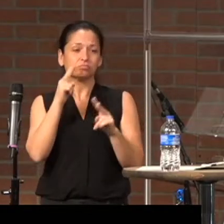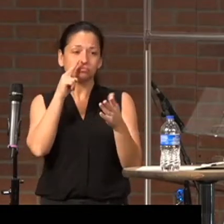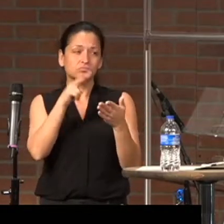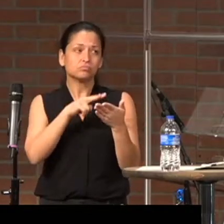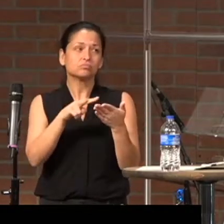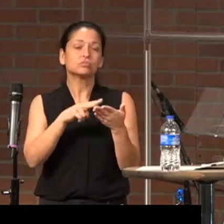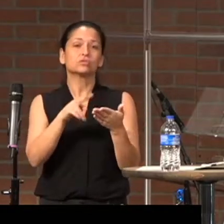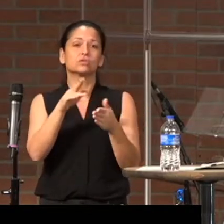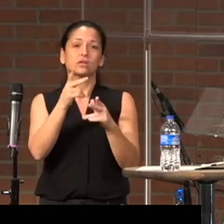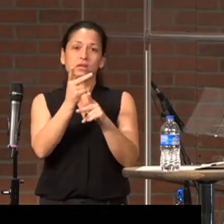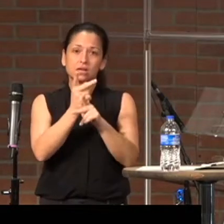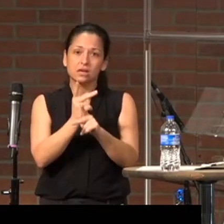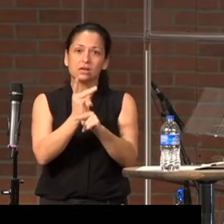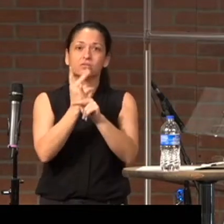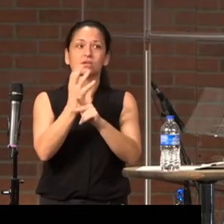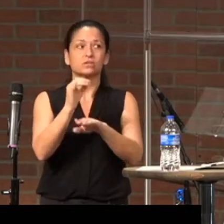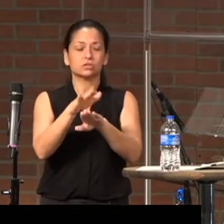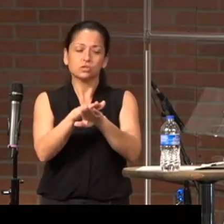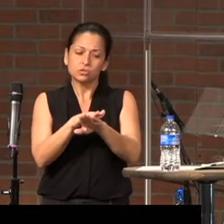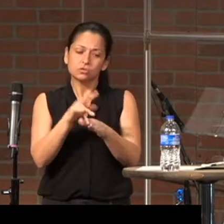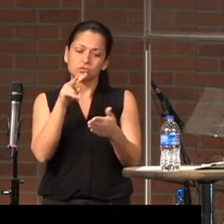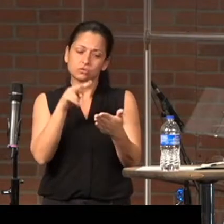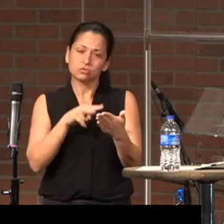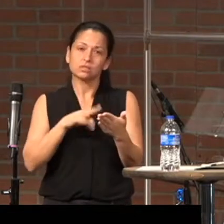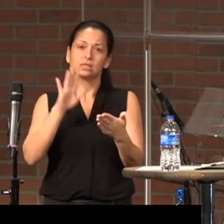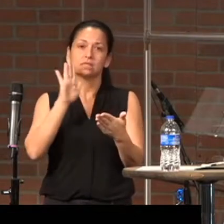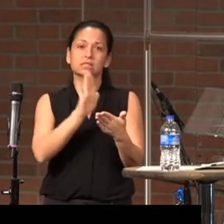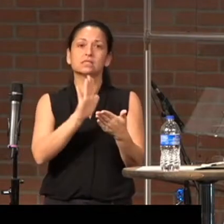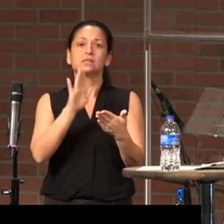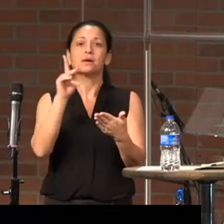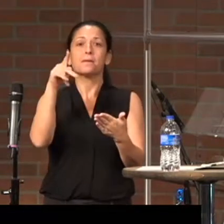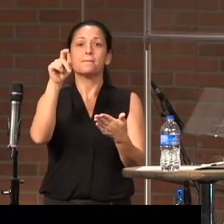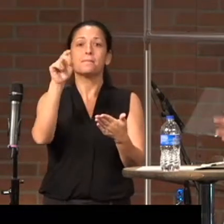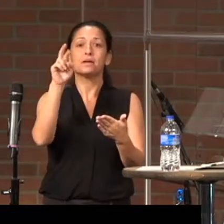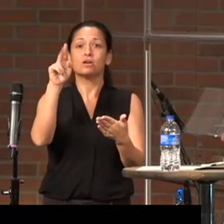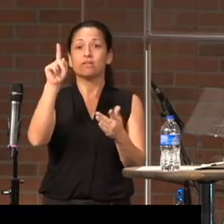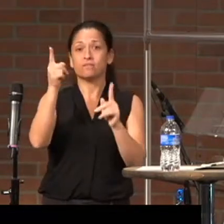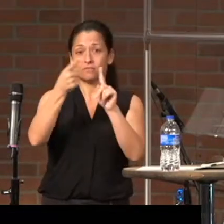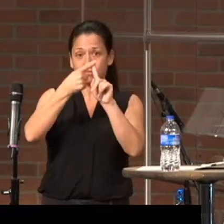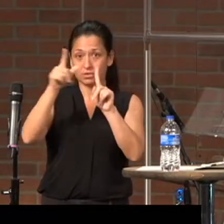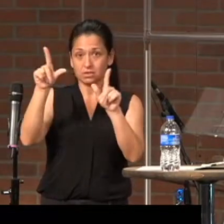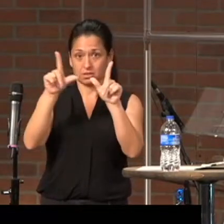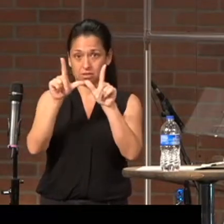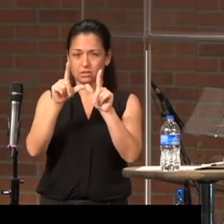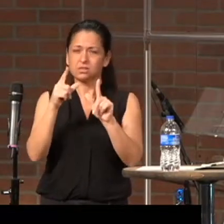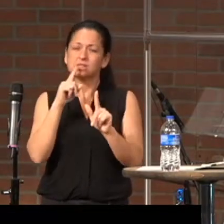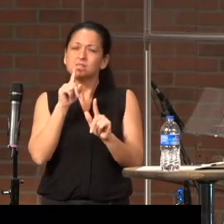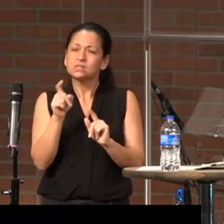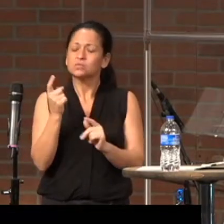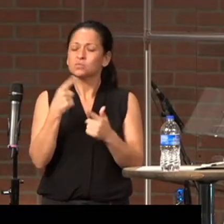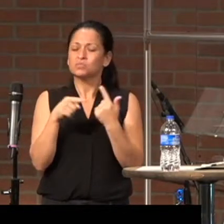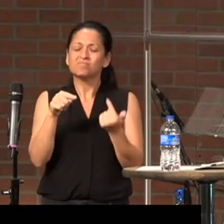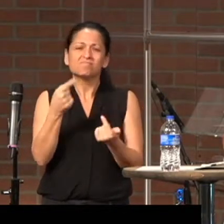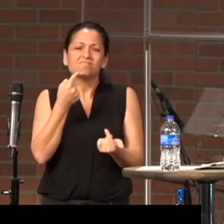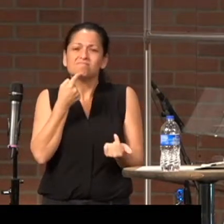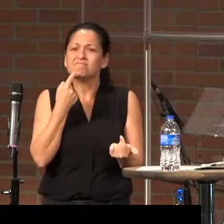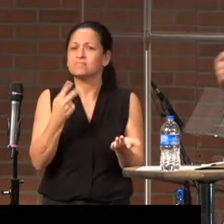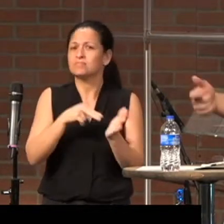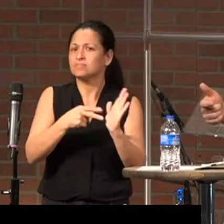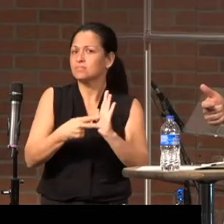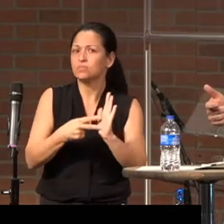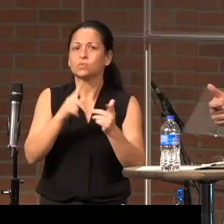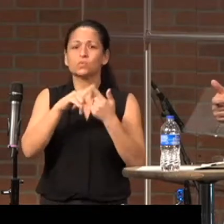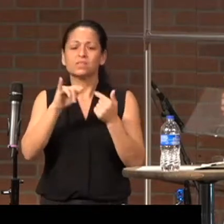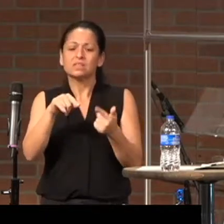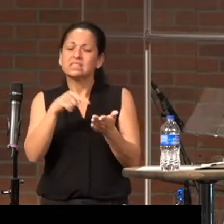and slowly through Peter's first letter and asking the questions, what does this text have to say? What does it communicate